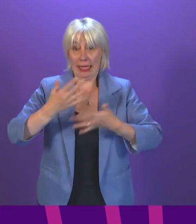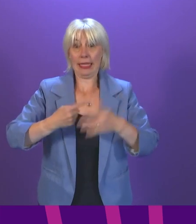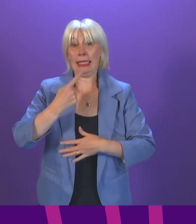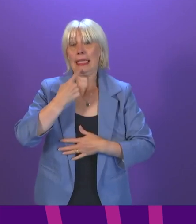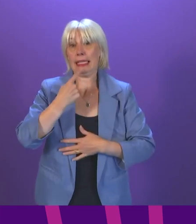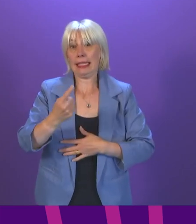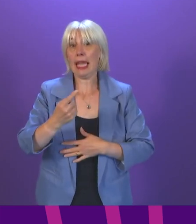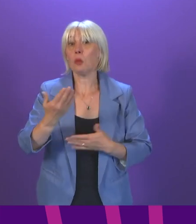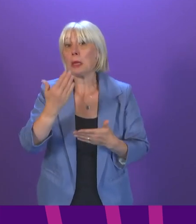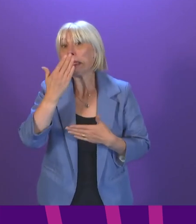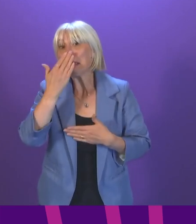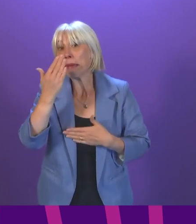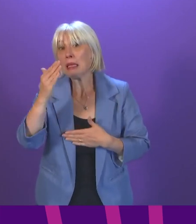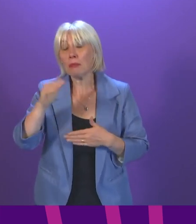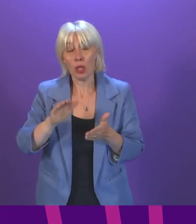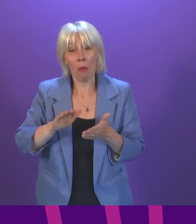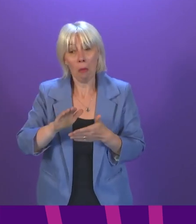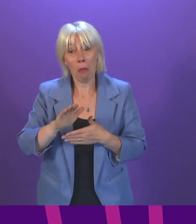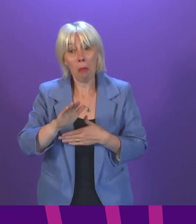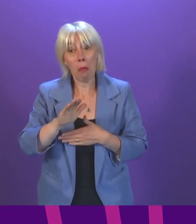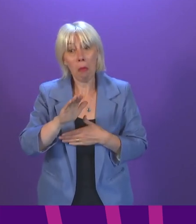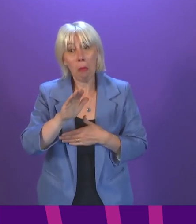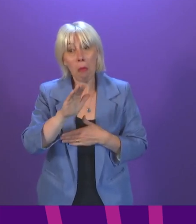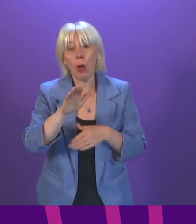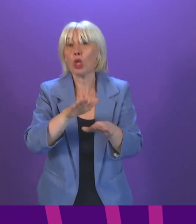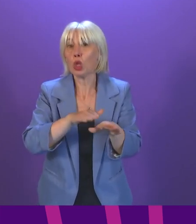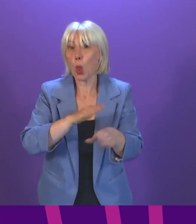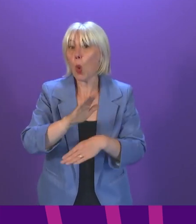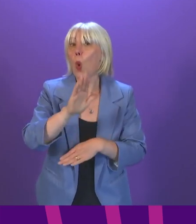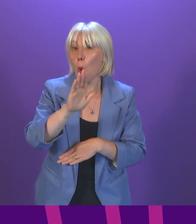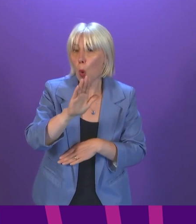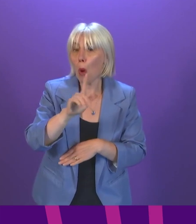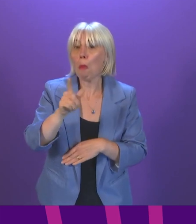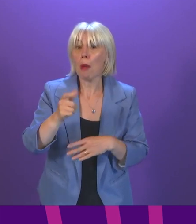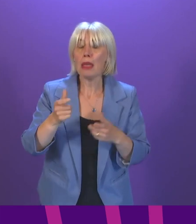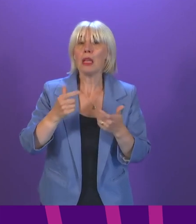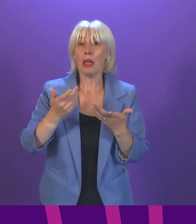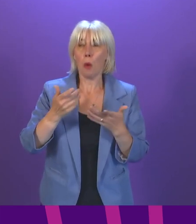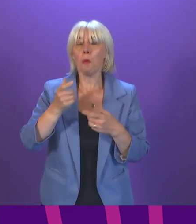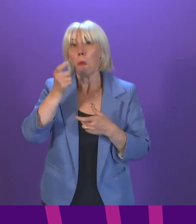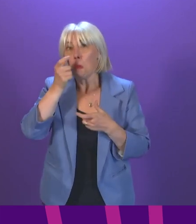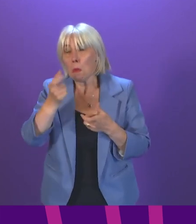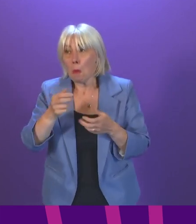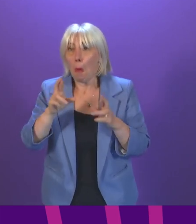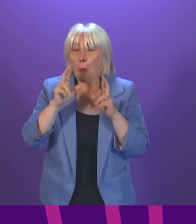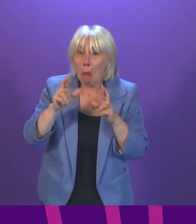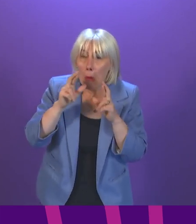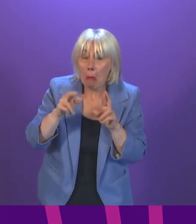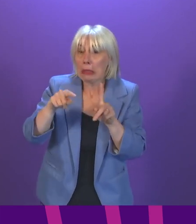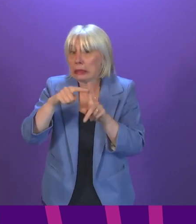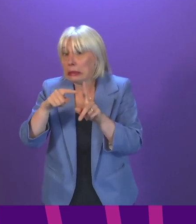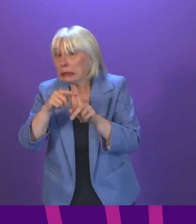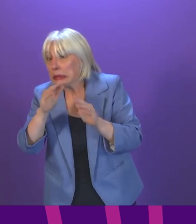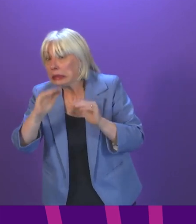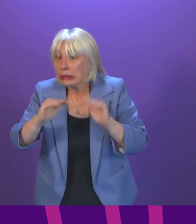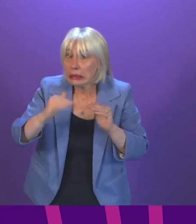showing what seems to be a slowing in the rate of increase in new cases does give us more cause for cautious optimism than we've had for